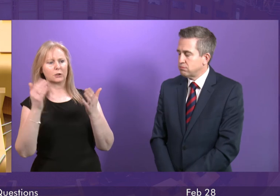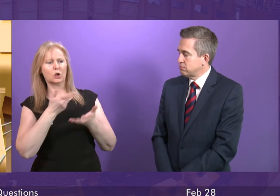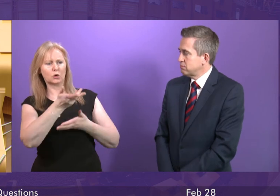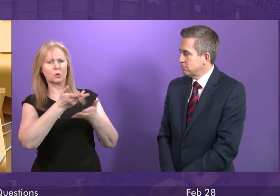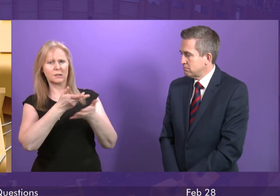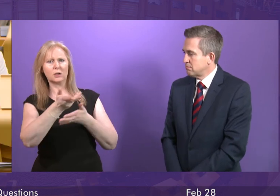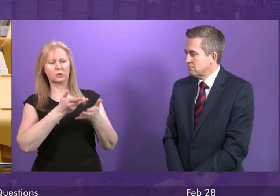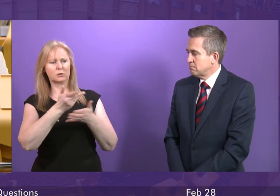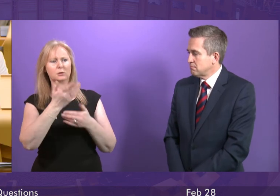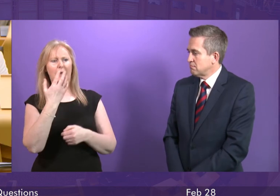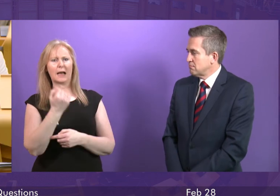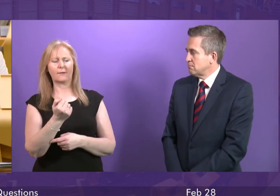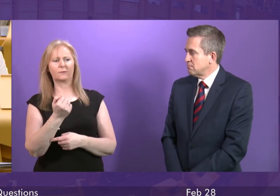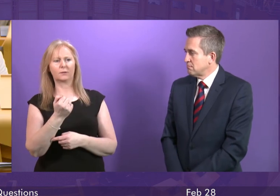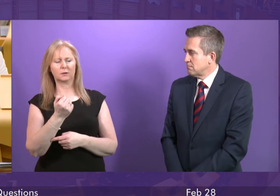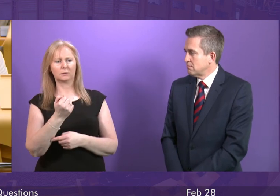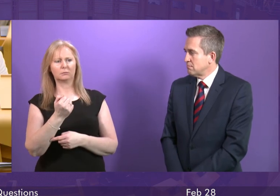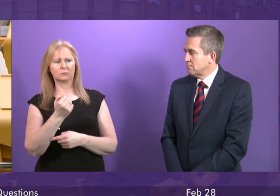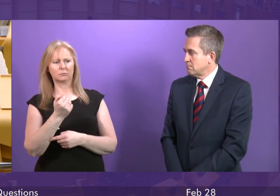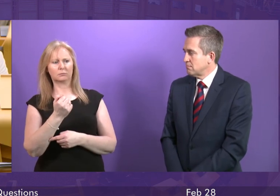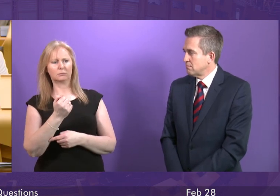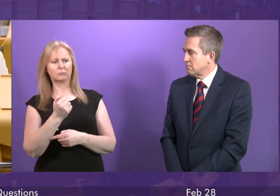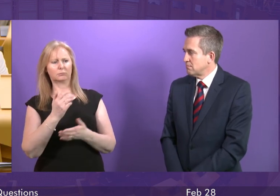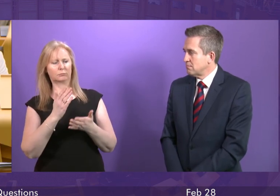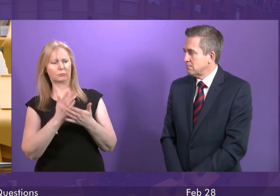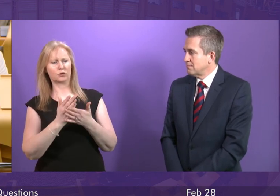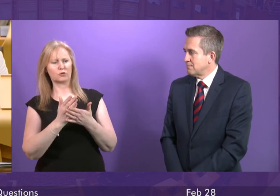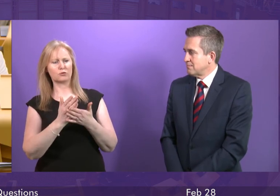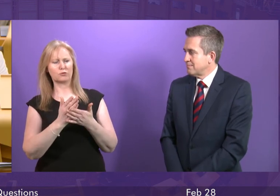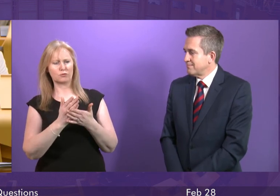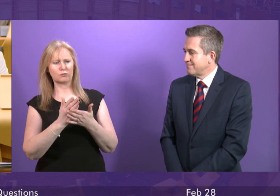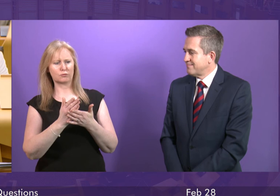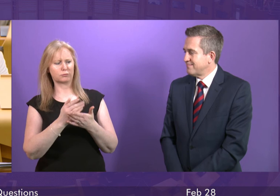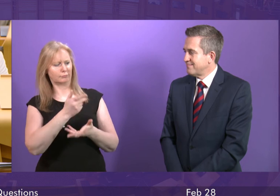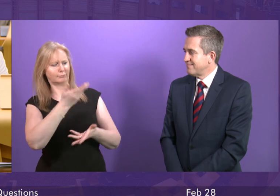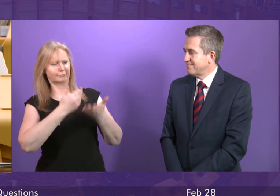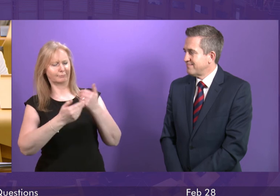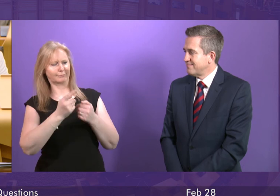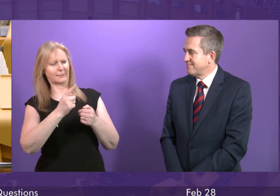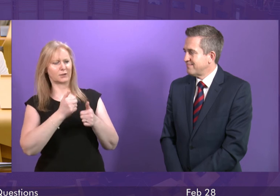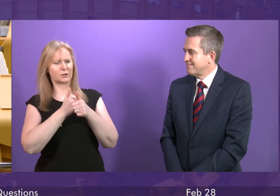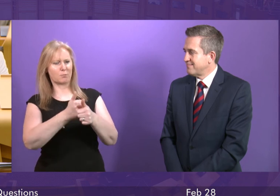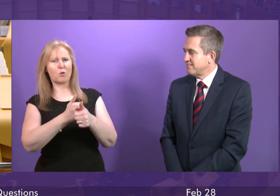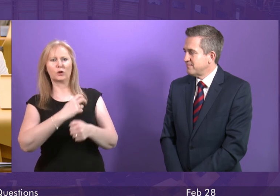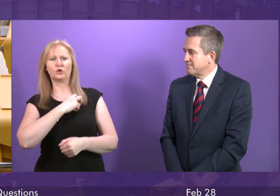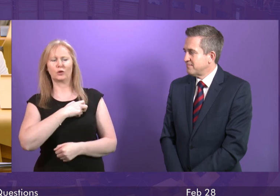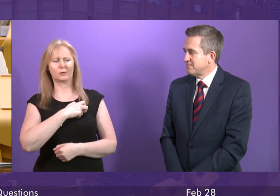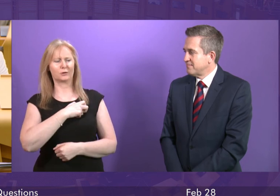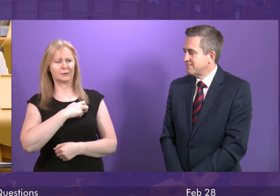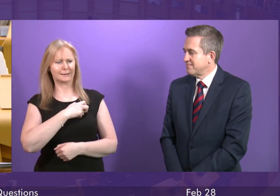as somebody who I'm sure would describe themselves as a trade unionist or a trade union supporter, I would hope that that is something Jackie Bealey would